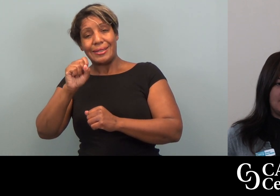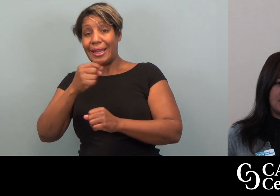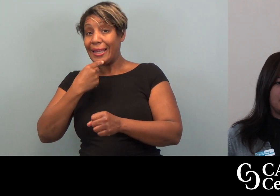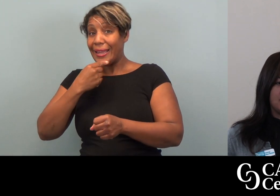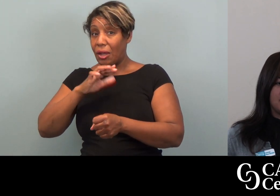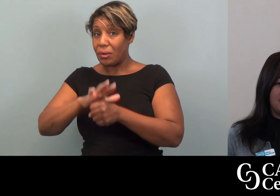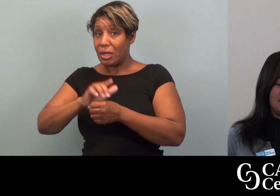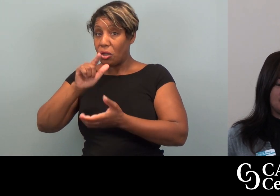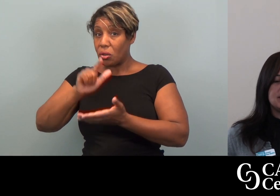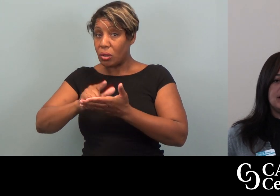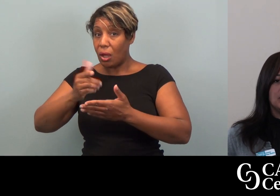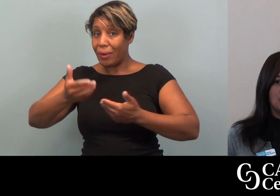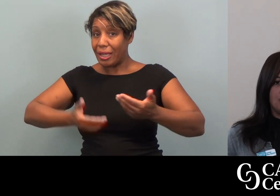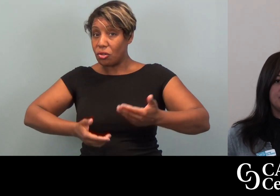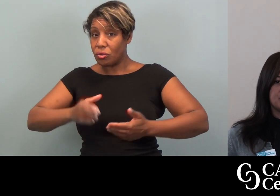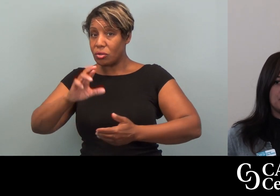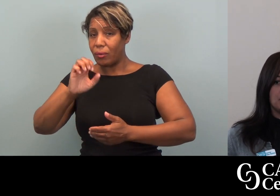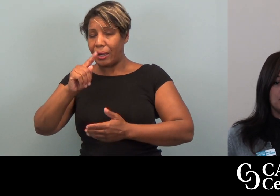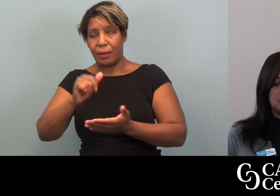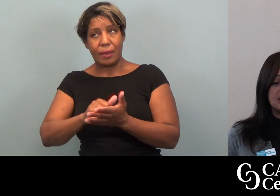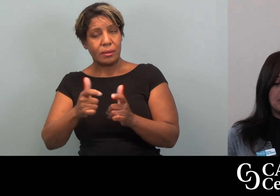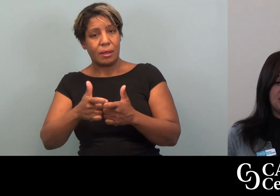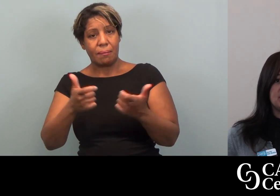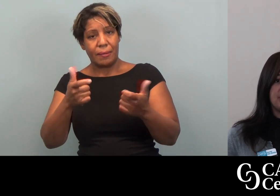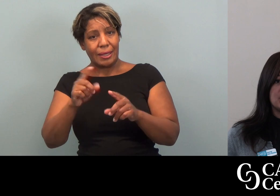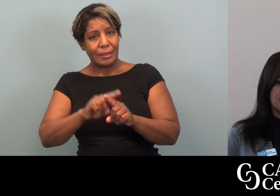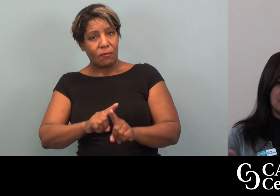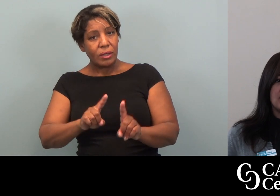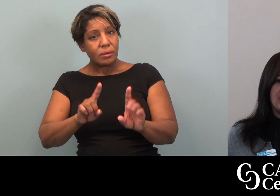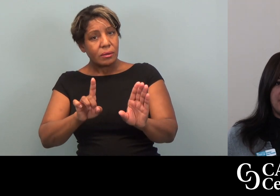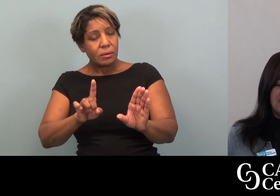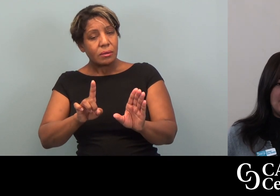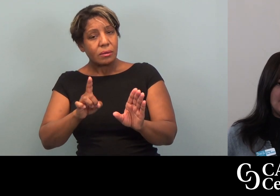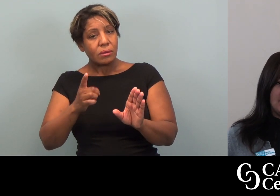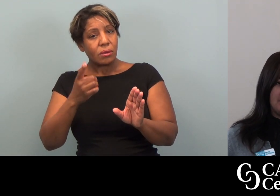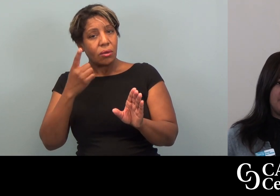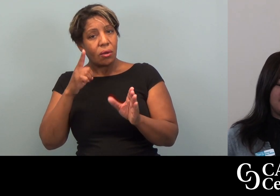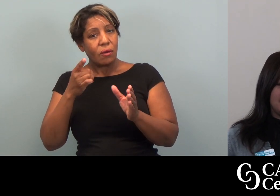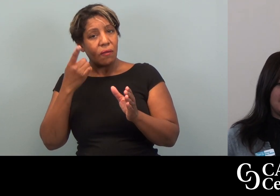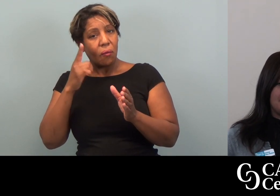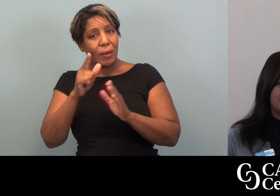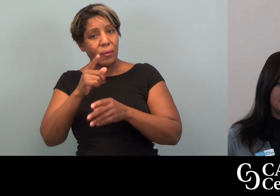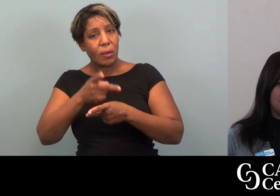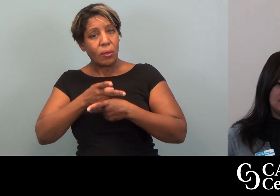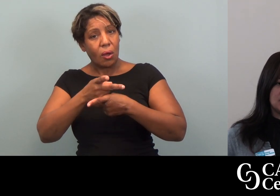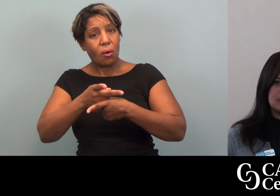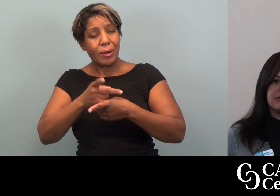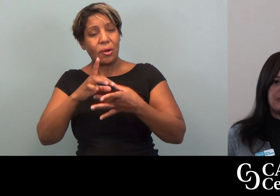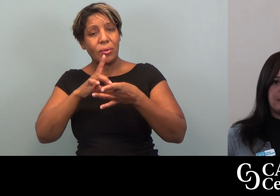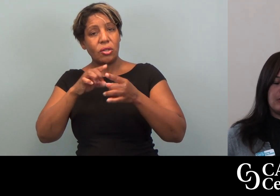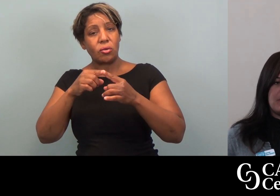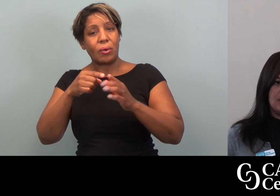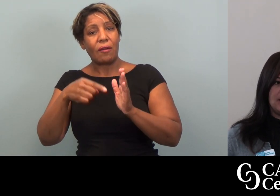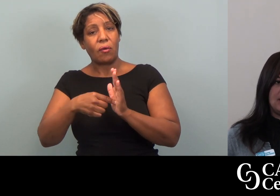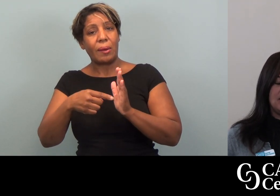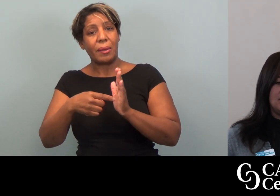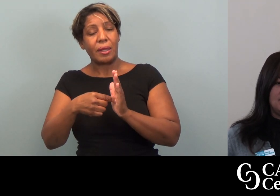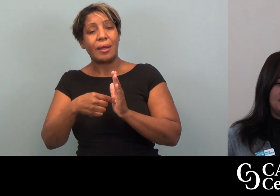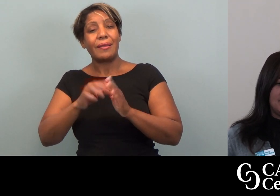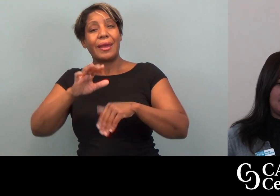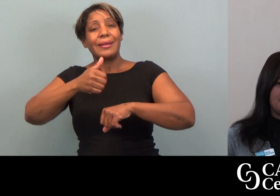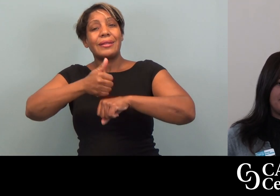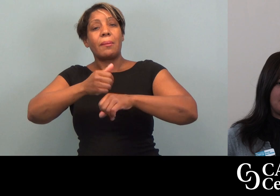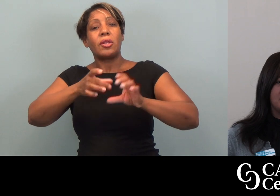not only are they guaranteed a low interest, which makes a big difference over the life of the loan in terms of affordability.